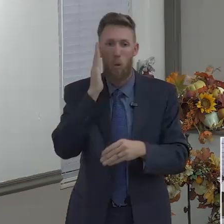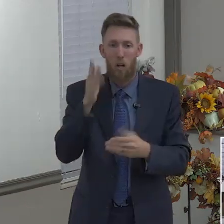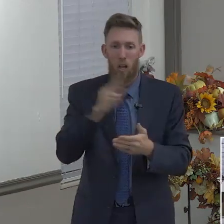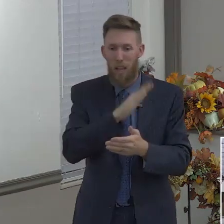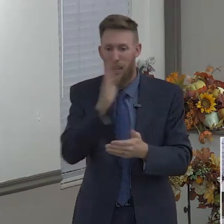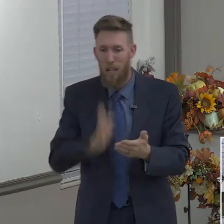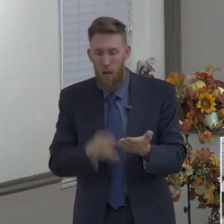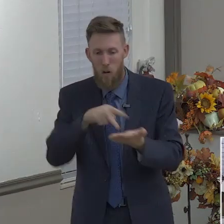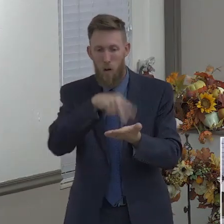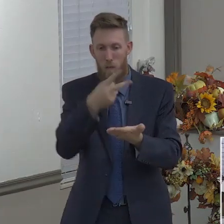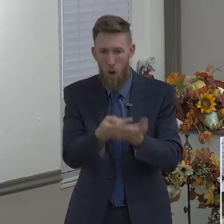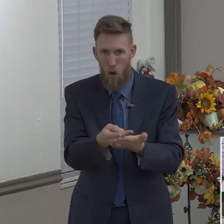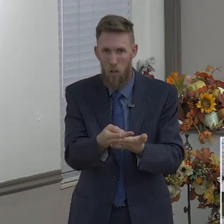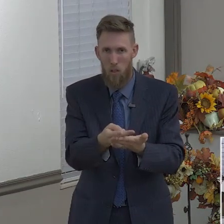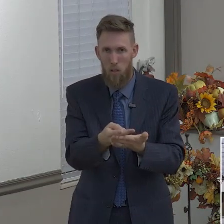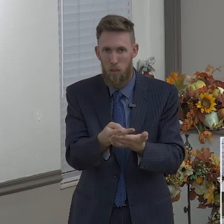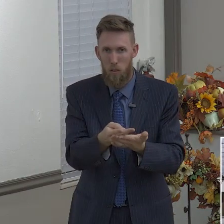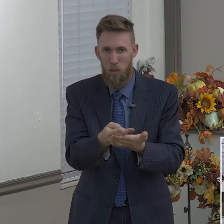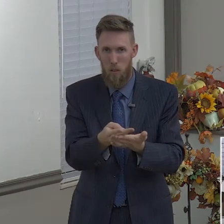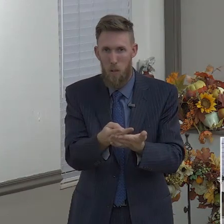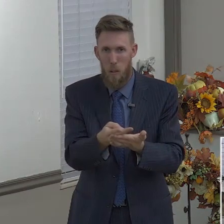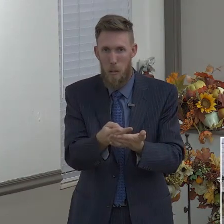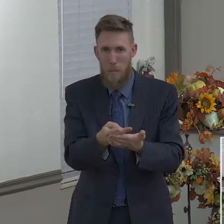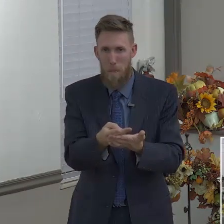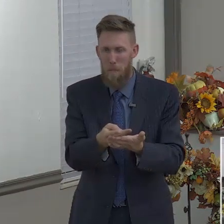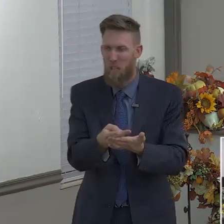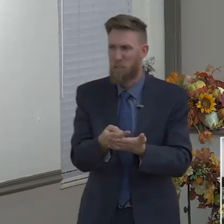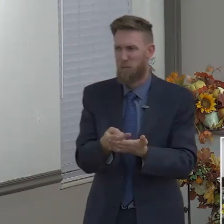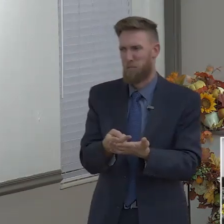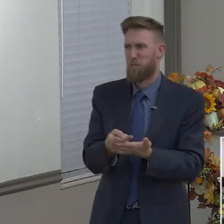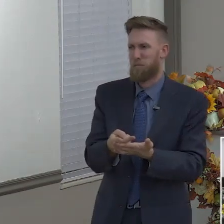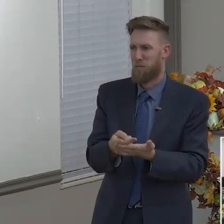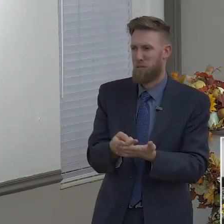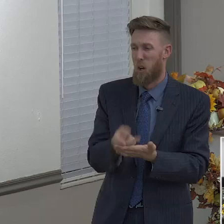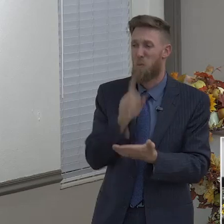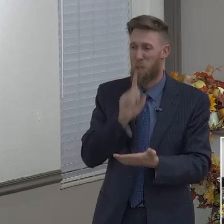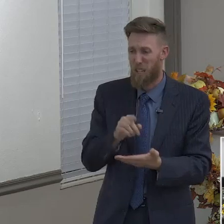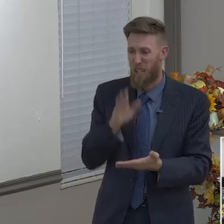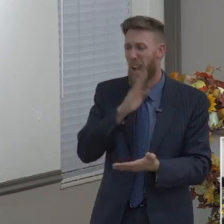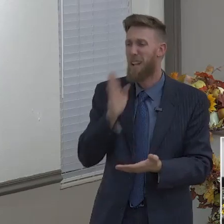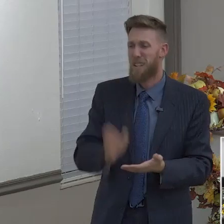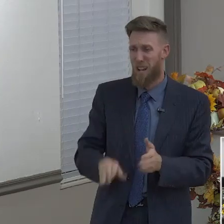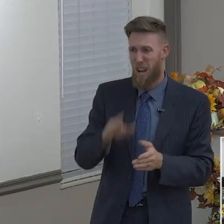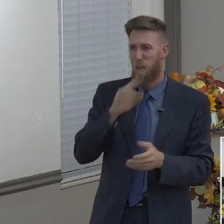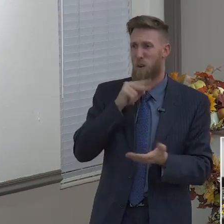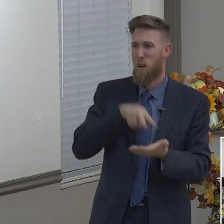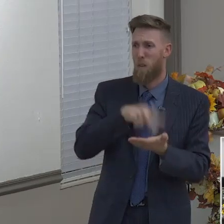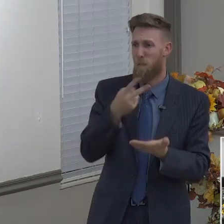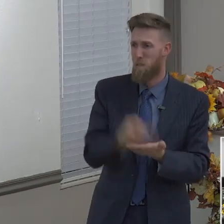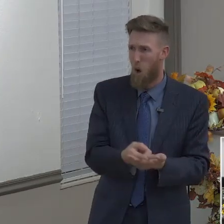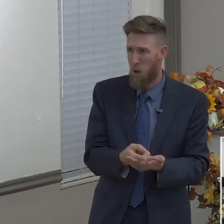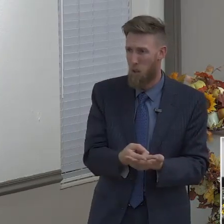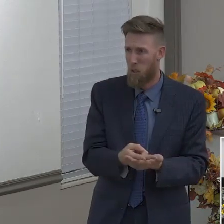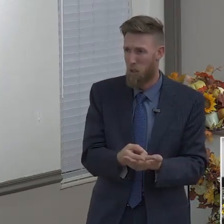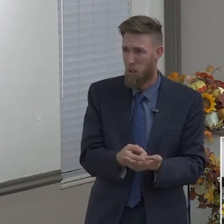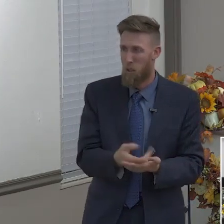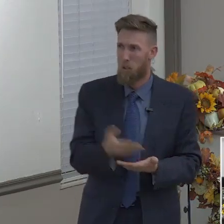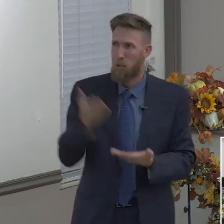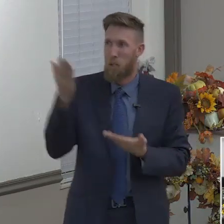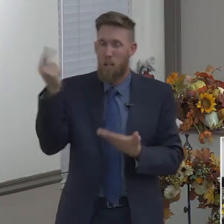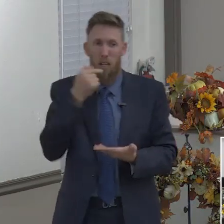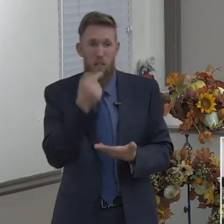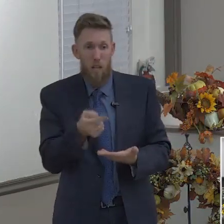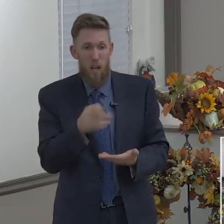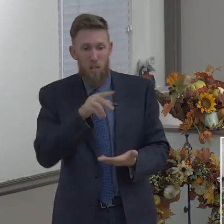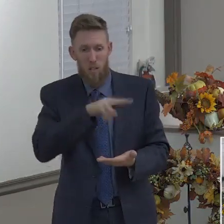Oh, well, that's kind of an exaggeration, don't you think? Never fall. God says never fall. That means never fall. Now, the context of fall, I'm not